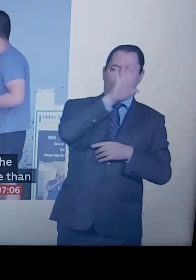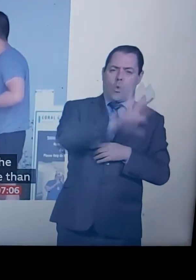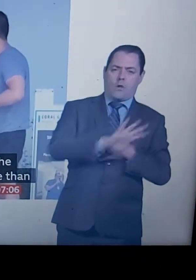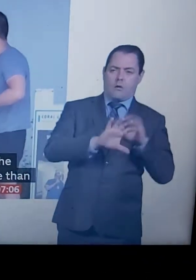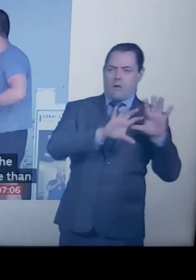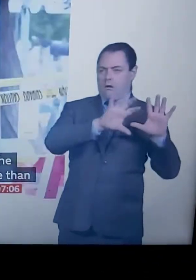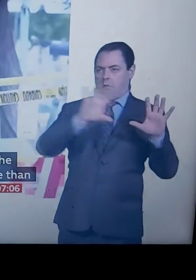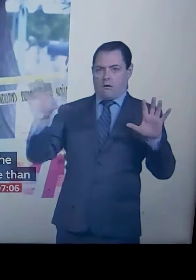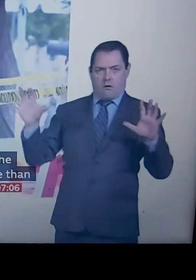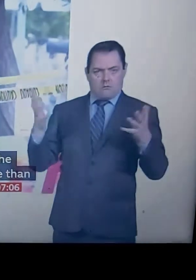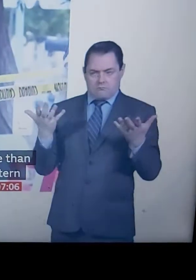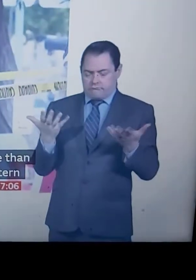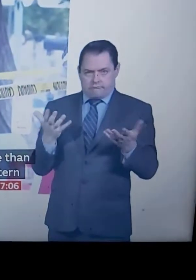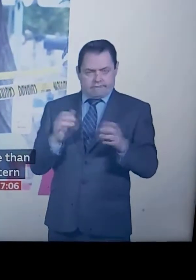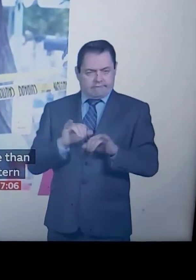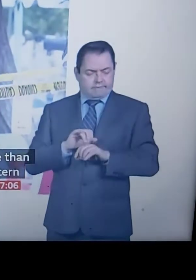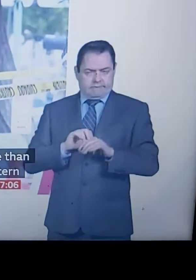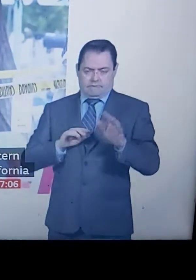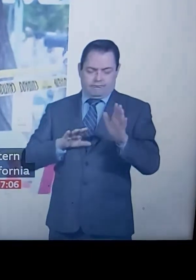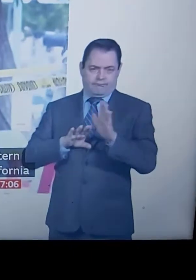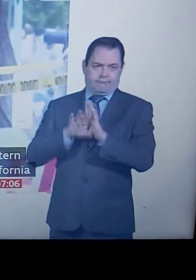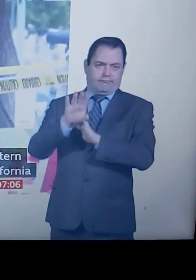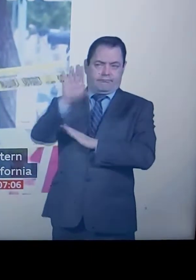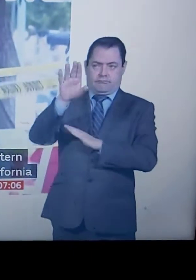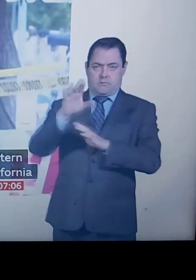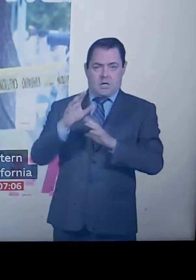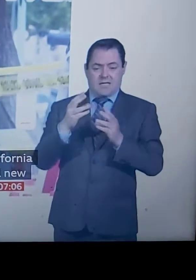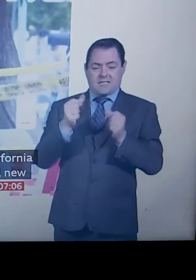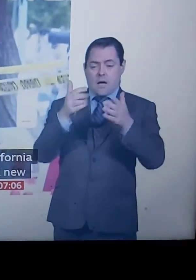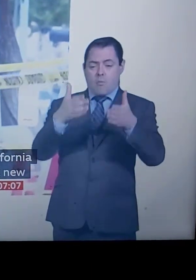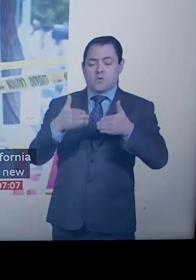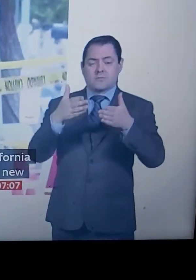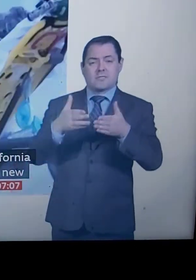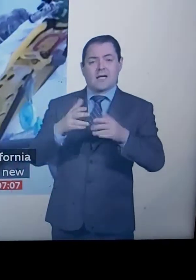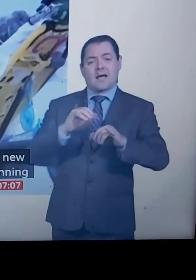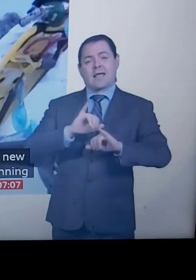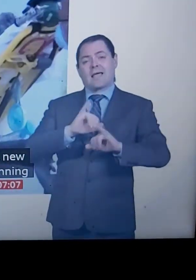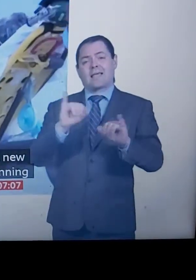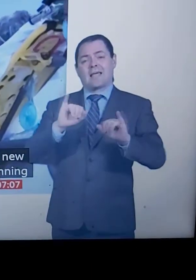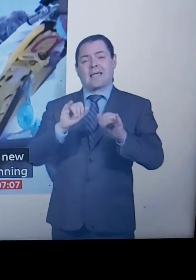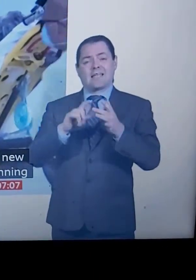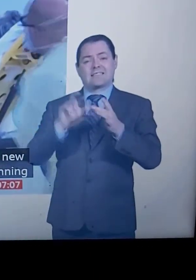and experts are warning of a looming catastrophe if the outbreak isn't brought under control.